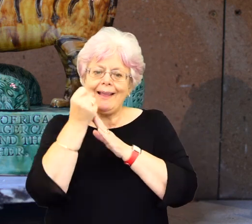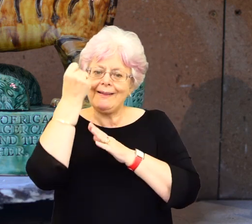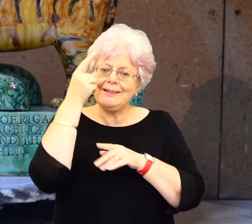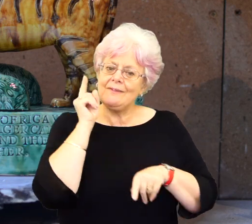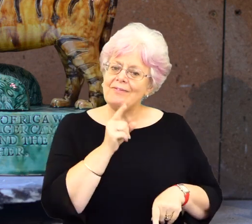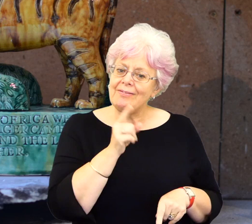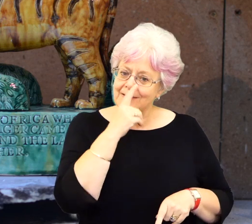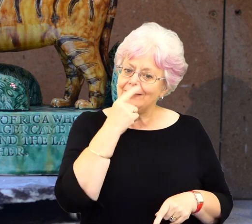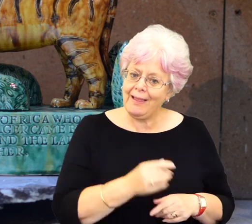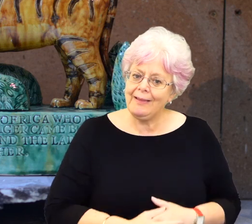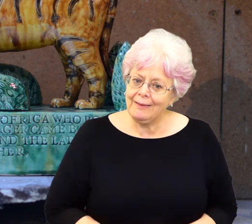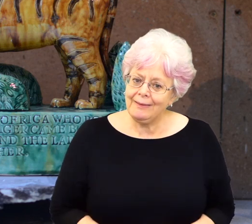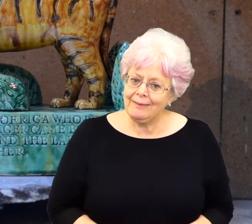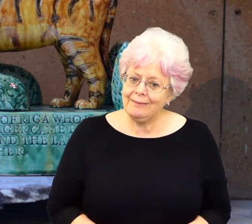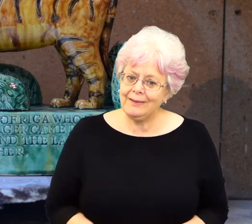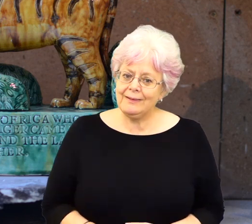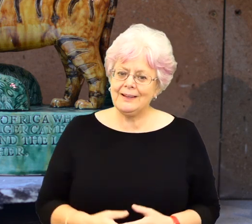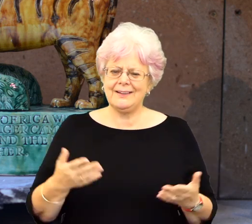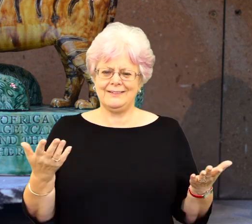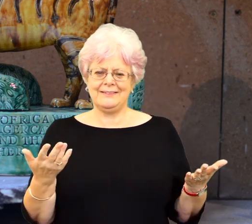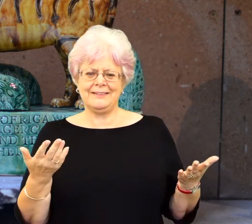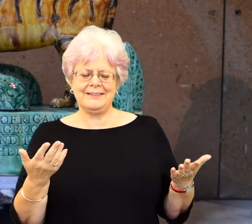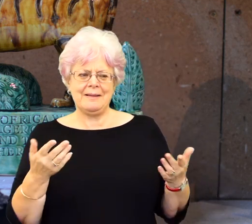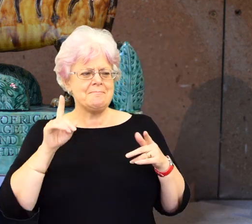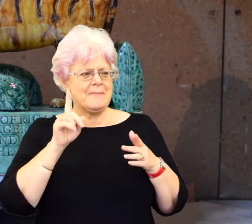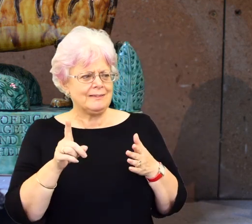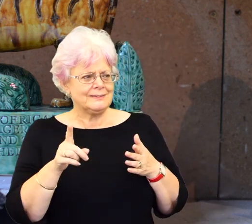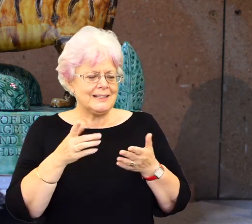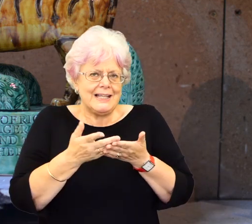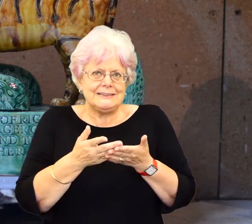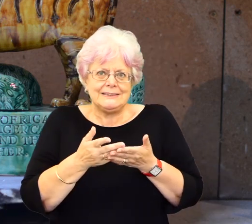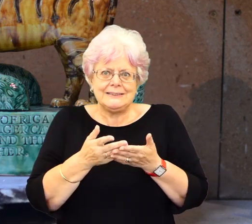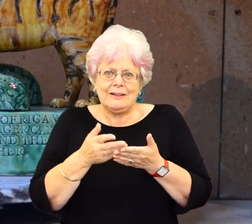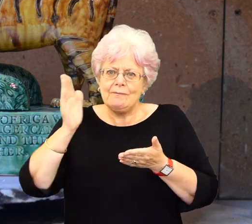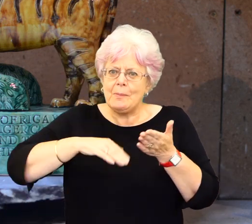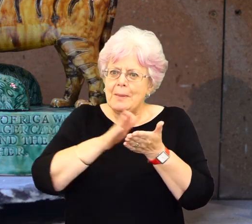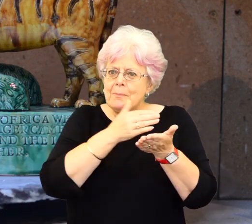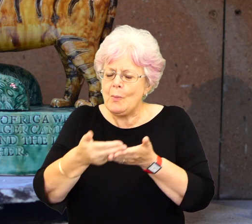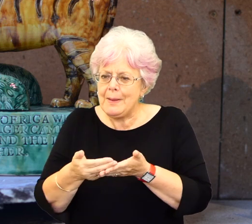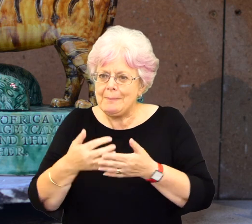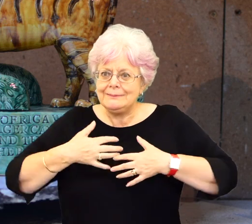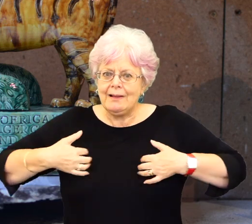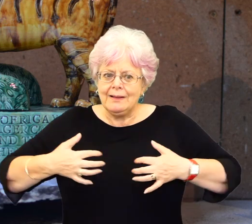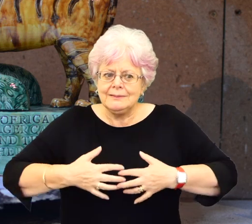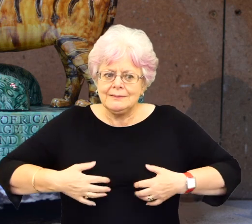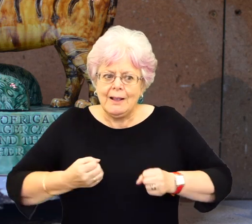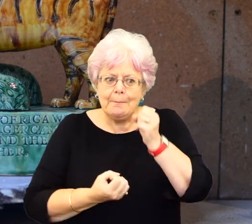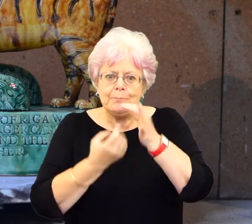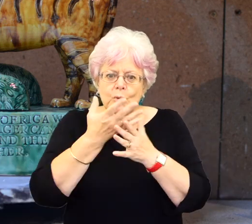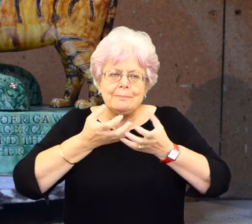ambiguity or just the, um, the idea, I think the idea is, is, is like, um, someone riding a tiger with tiger, tiger looking bright, because it's like, I thought I could like a